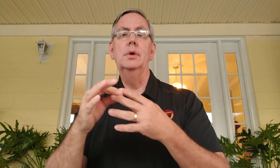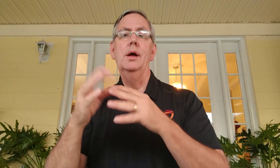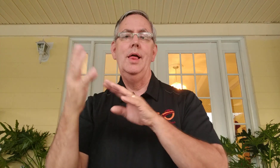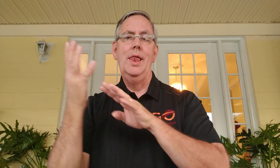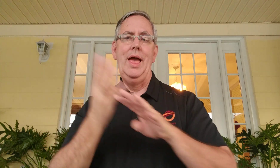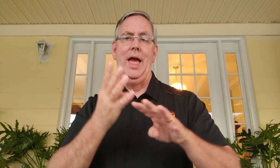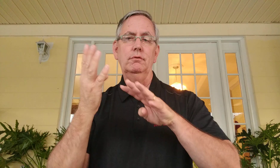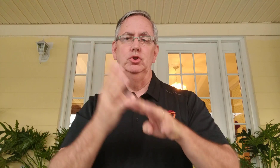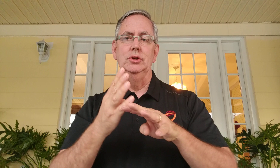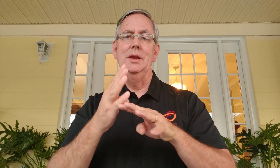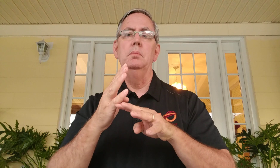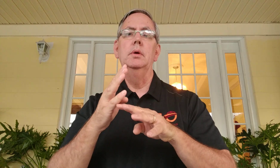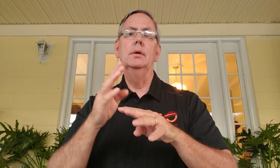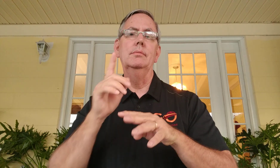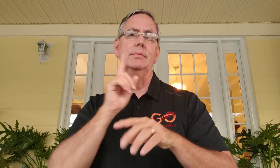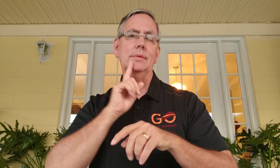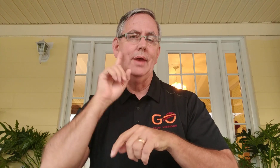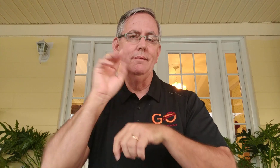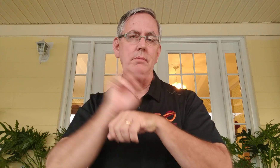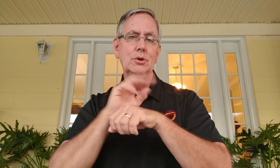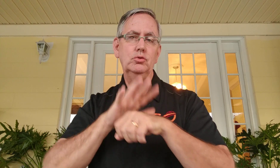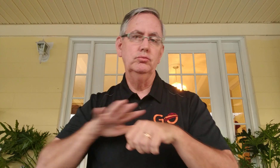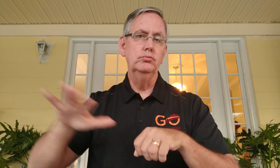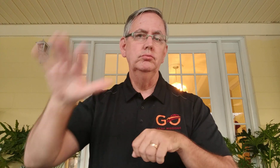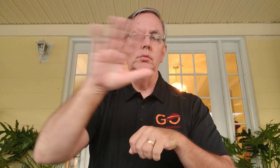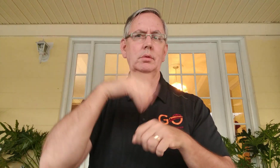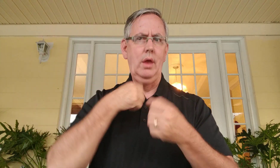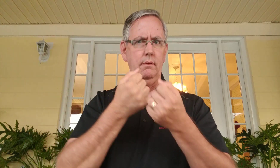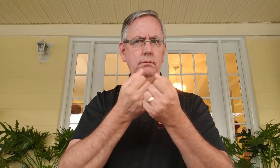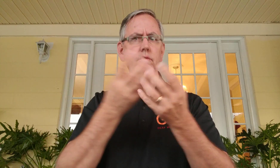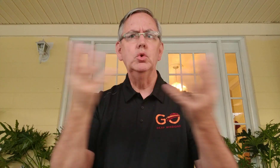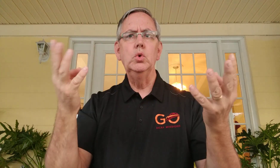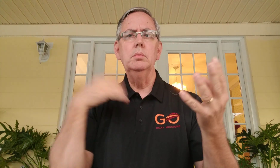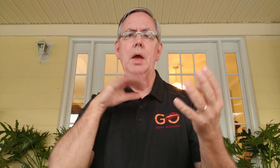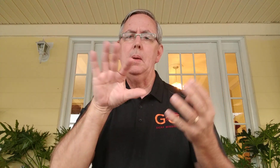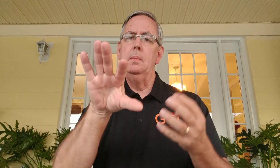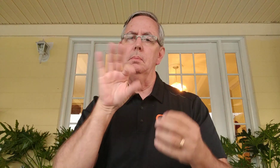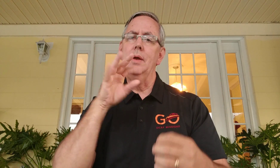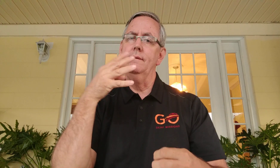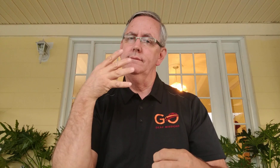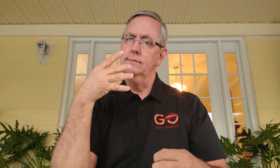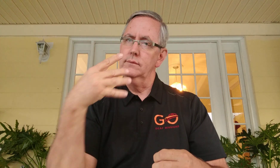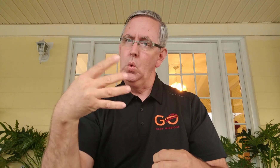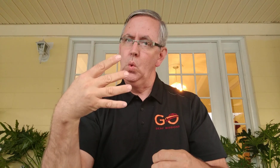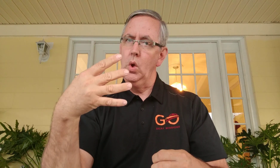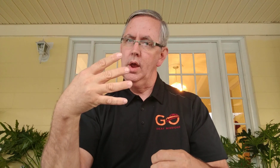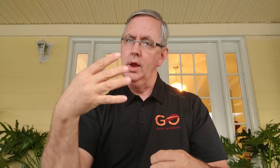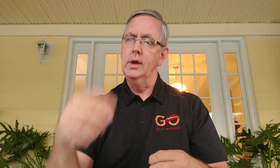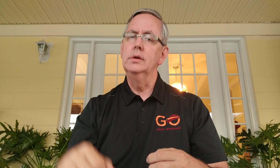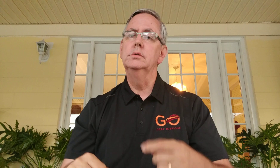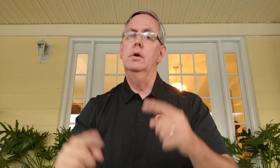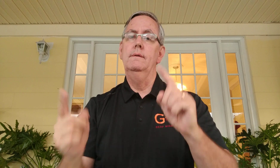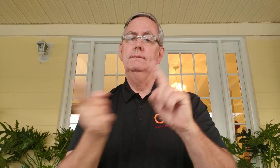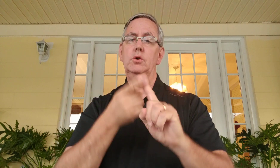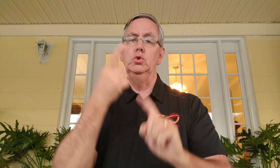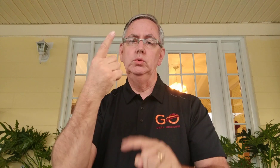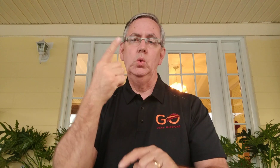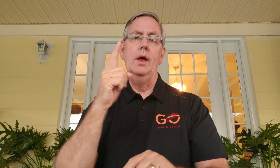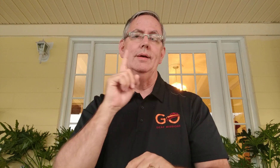Now, there are some other options. You can live stream other services. And there are several, but I have picked four